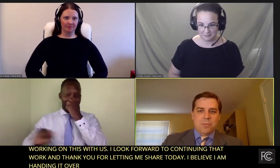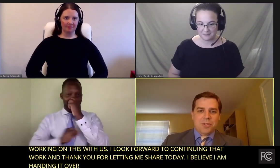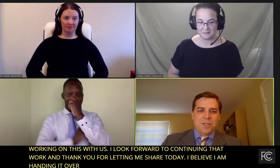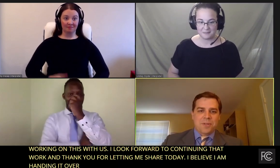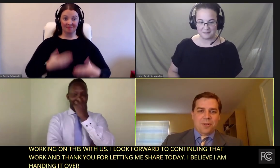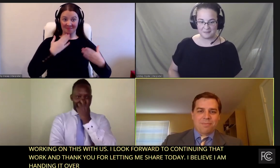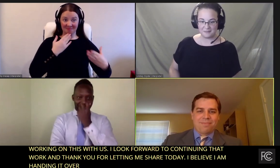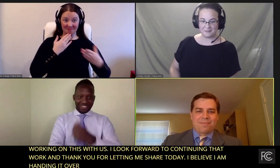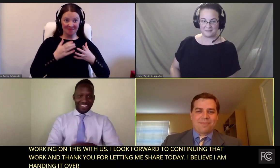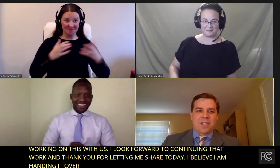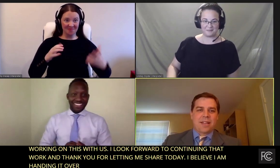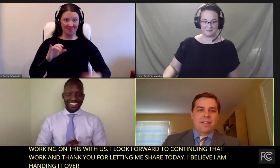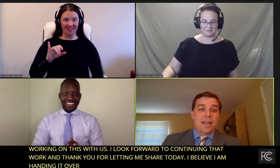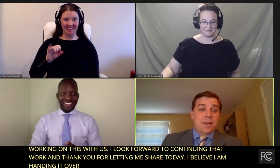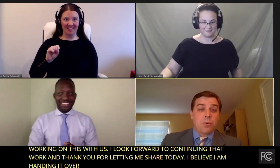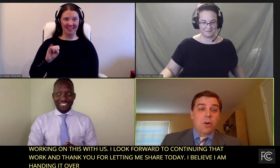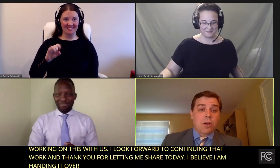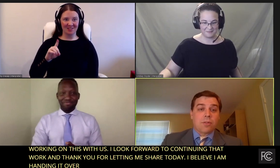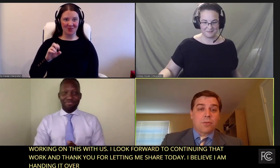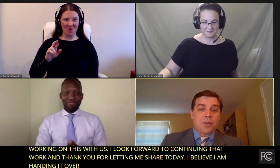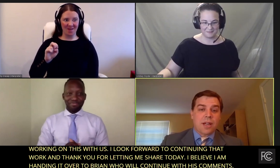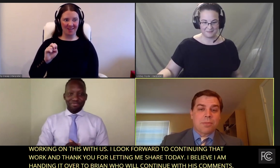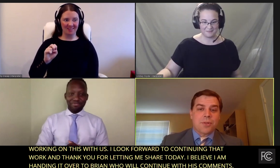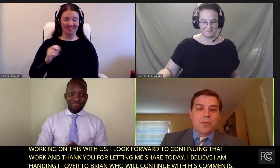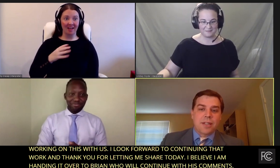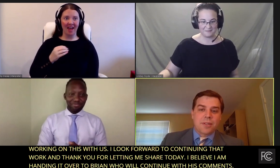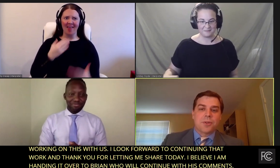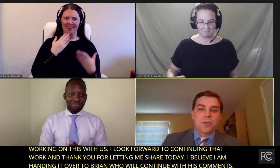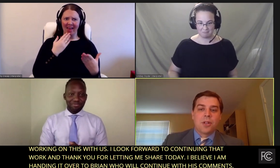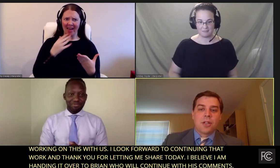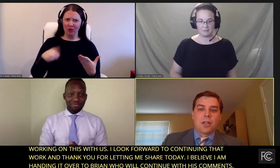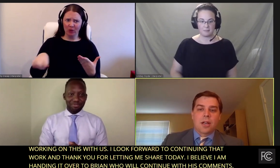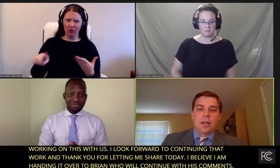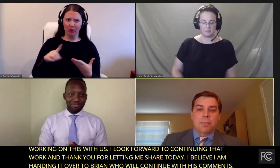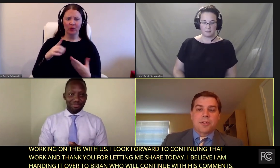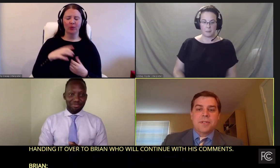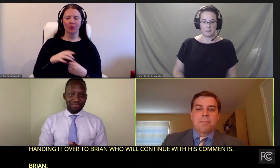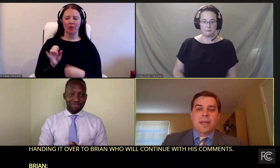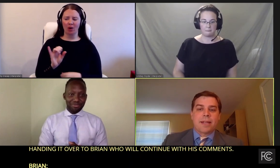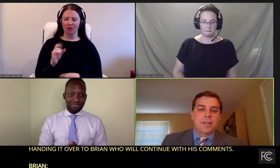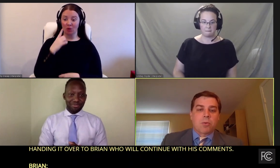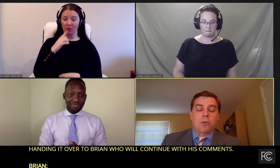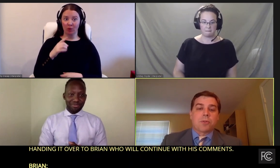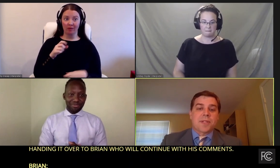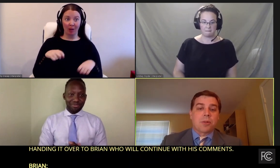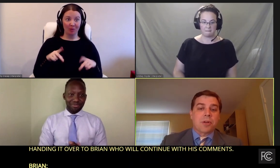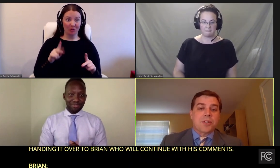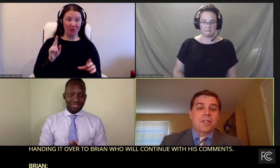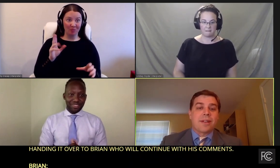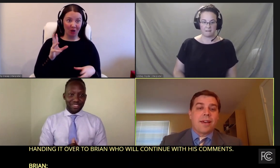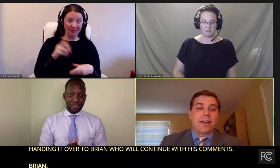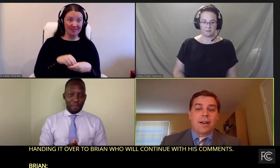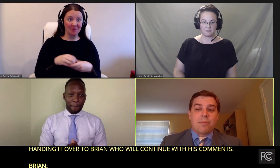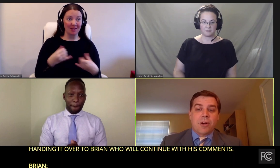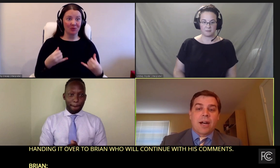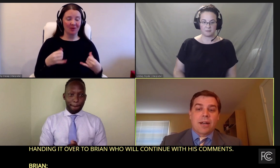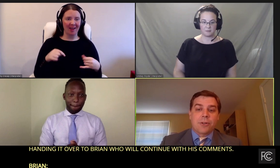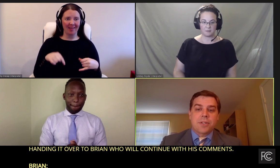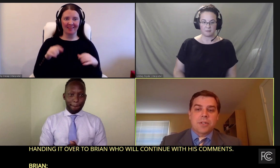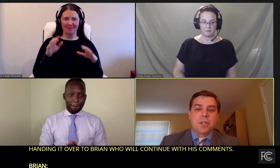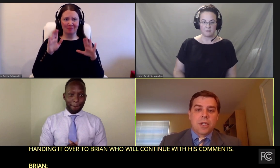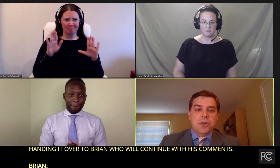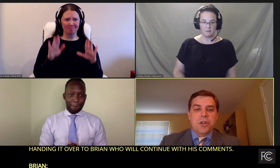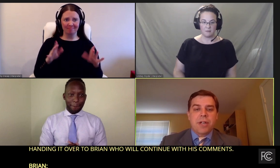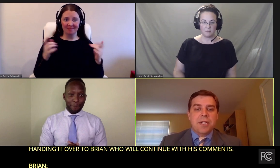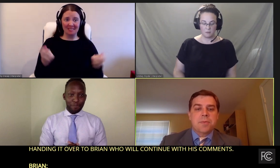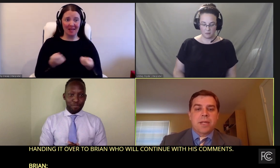Thank you so much, Isidore. And thank you all for the opportunity to participate in this wonderful celebration today. I'm very